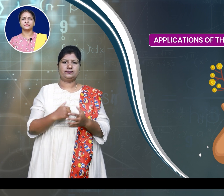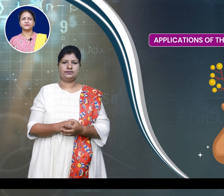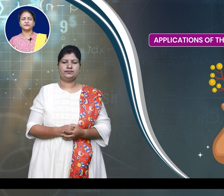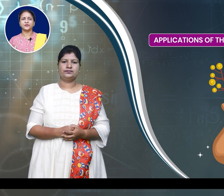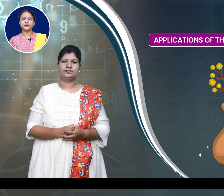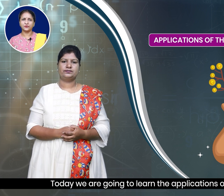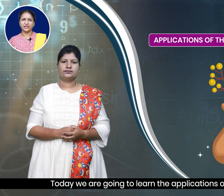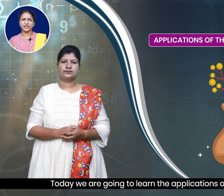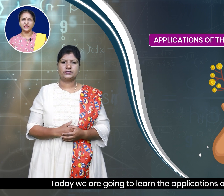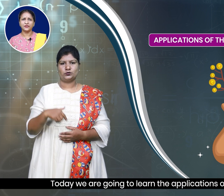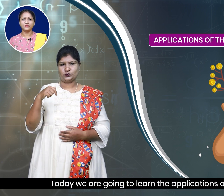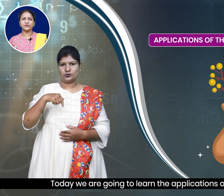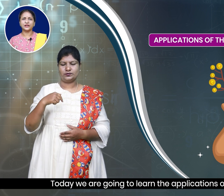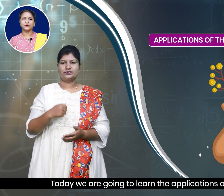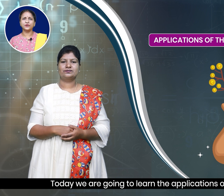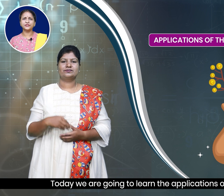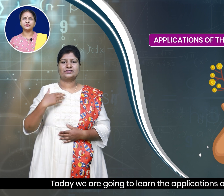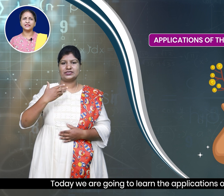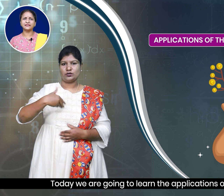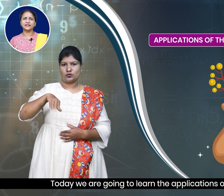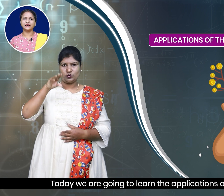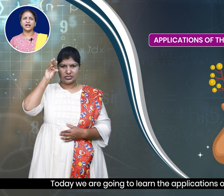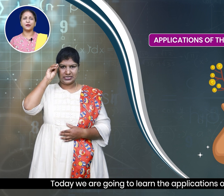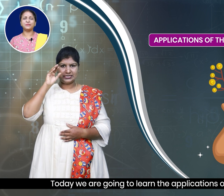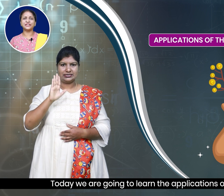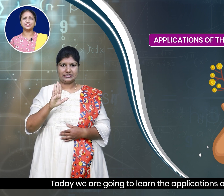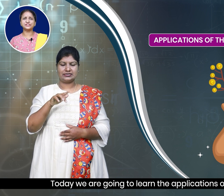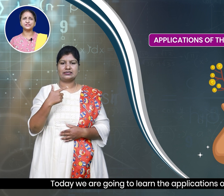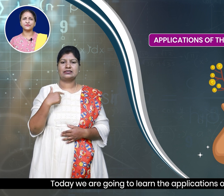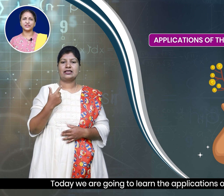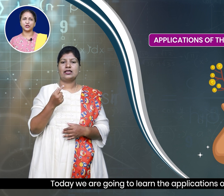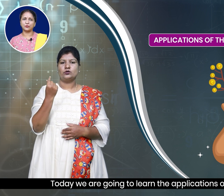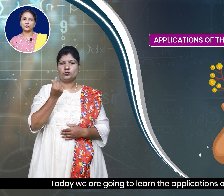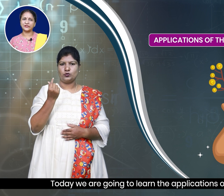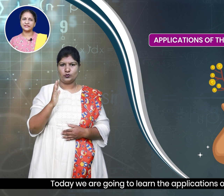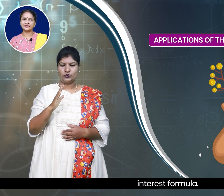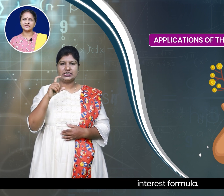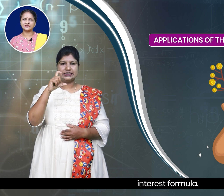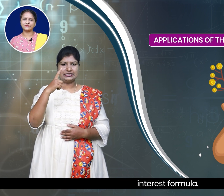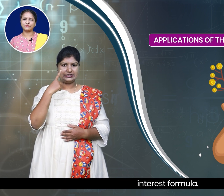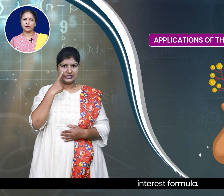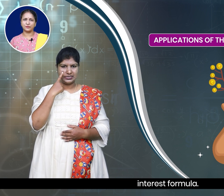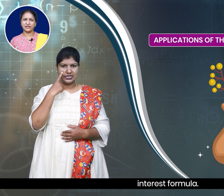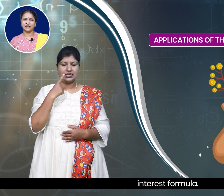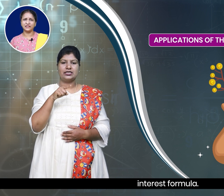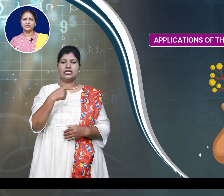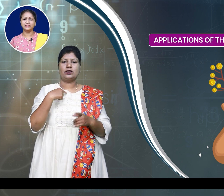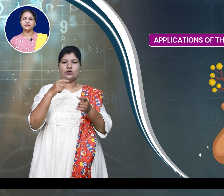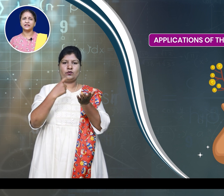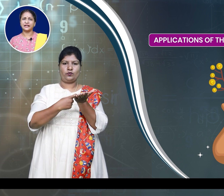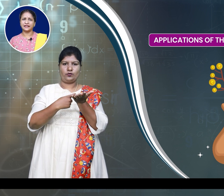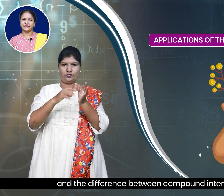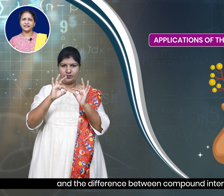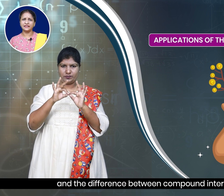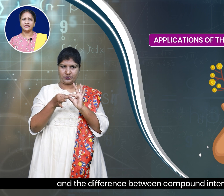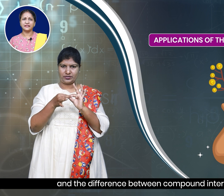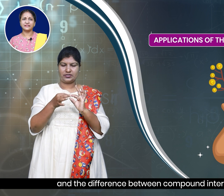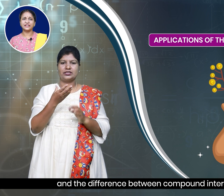Today, we are going to learn the applications of the compound interest formula and the